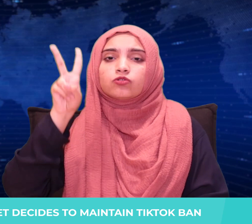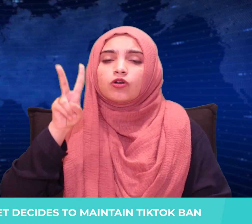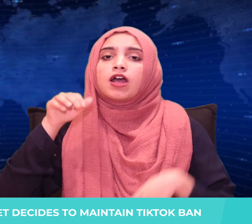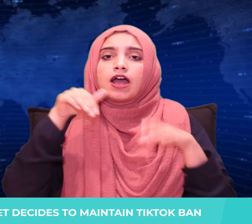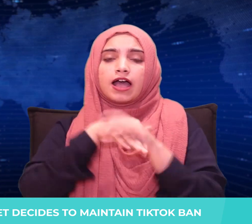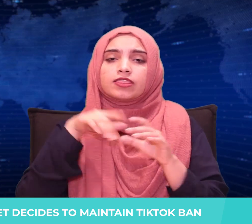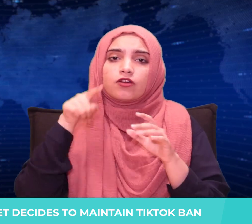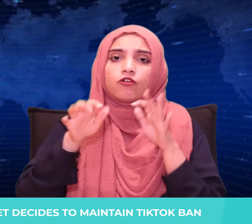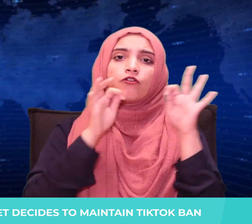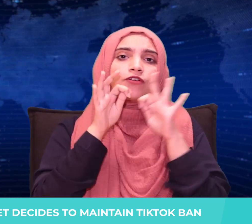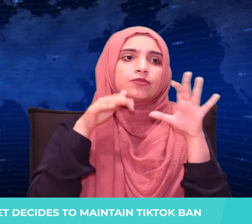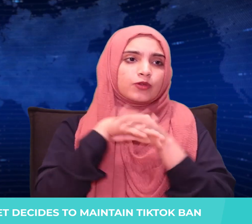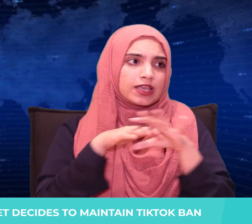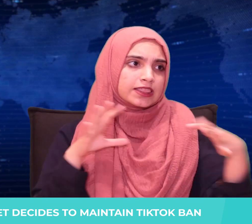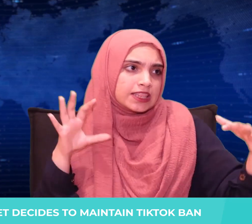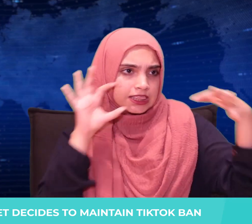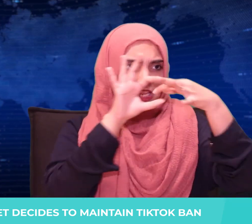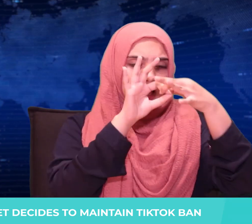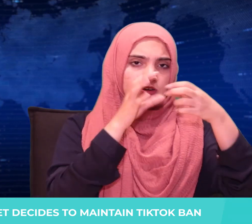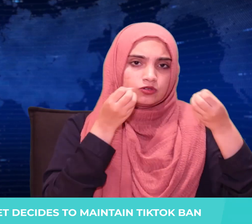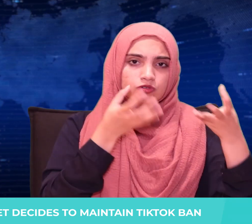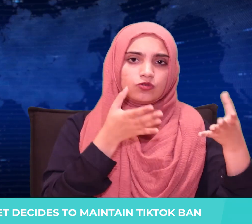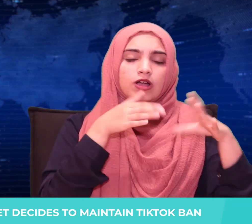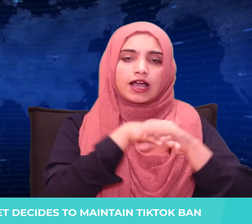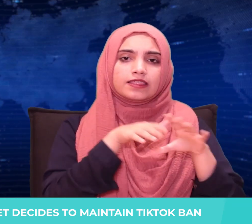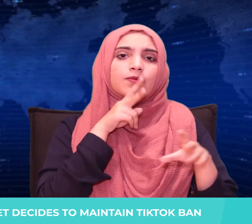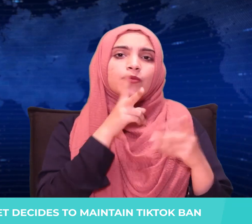through Facebook using the alias Frak Zhang.